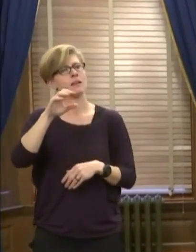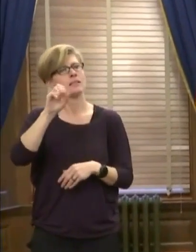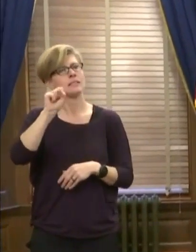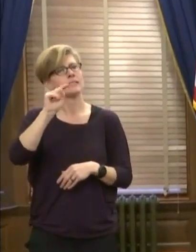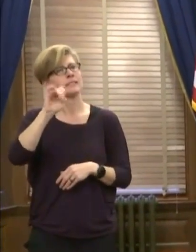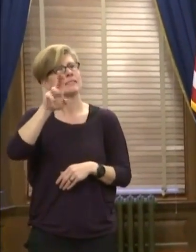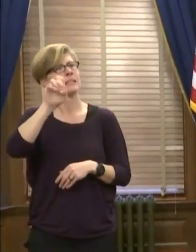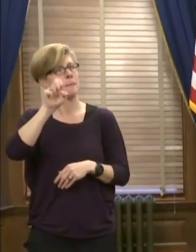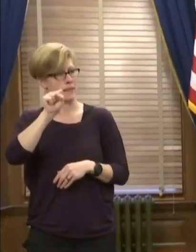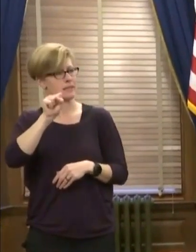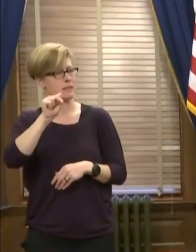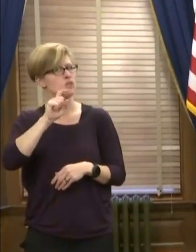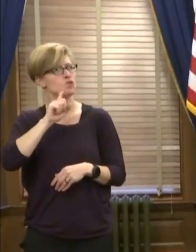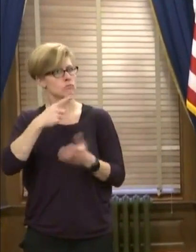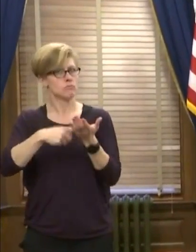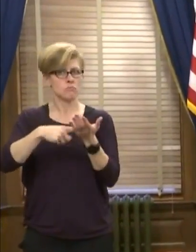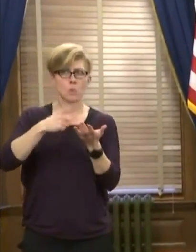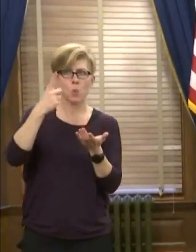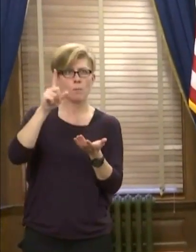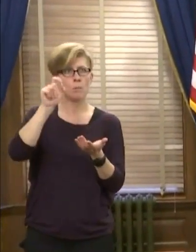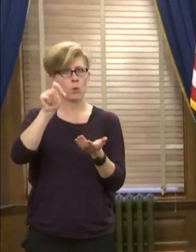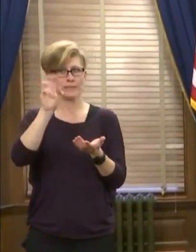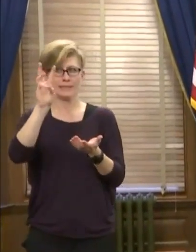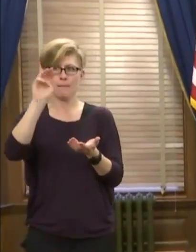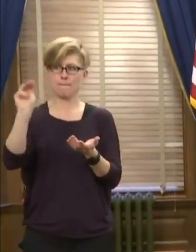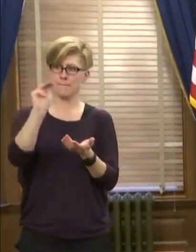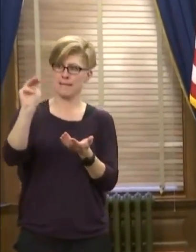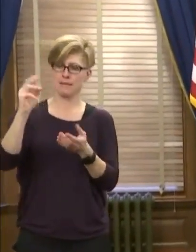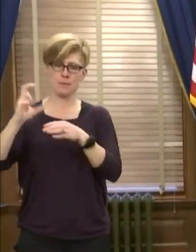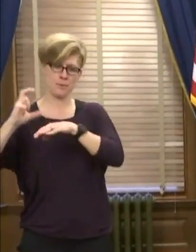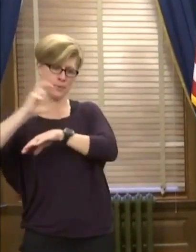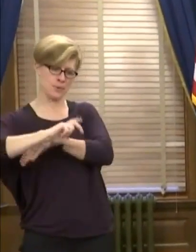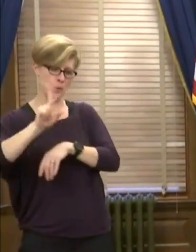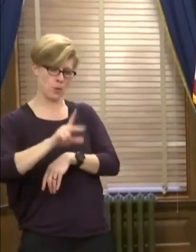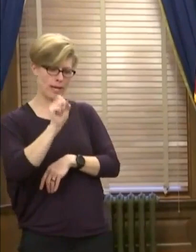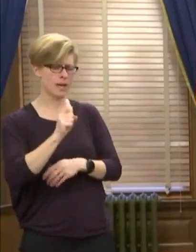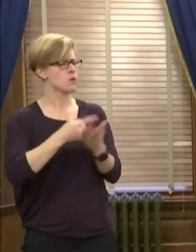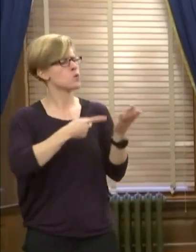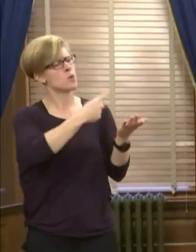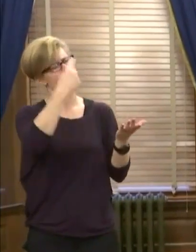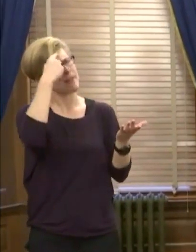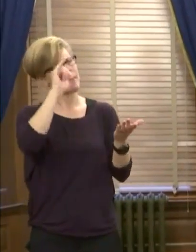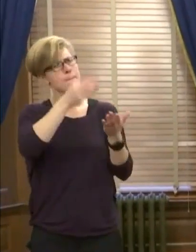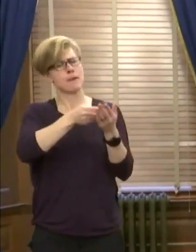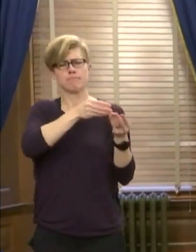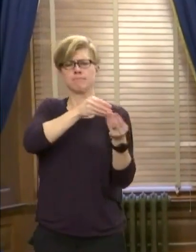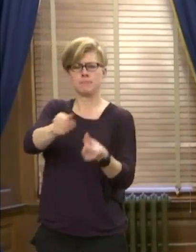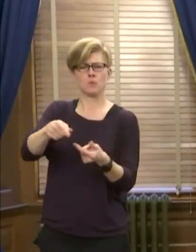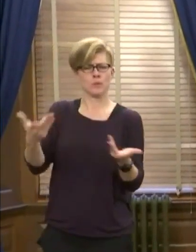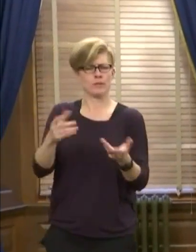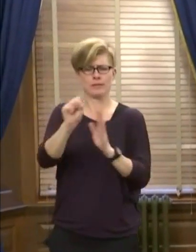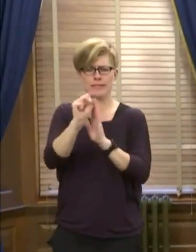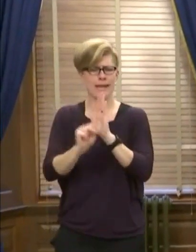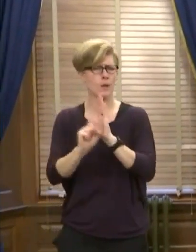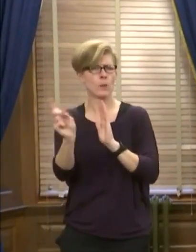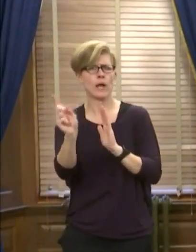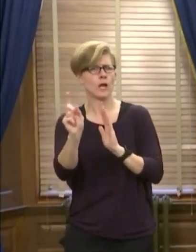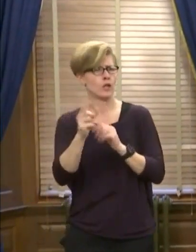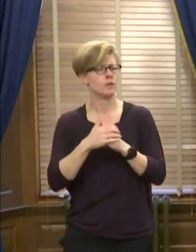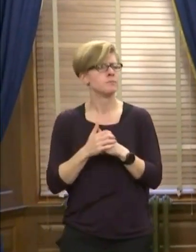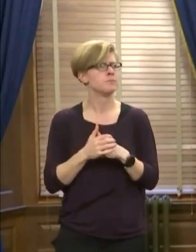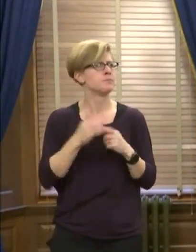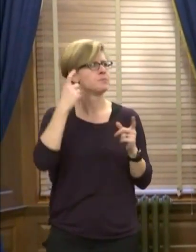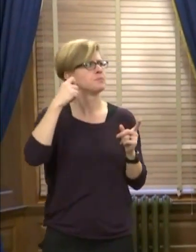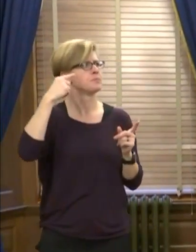for Kansas. Where do you think that money should be admitted to the state? Well, I think some of that